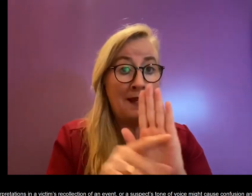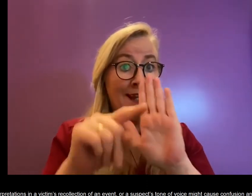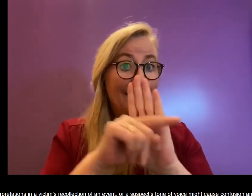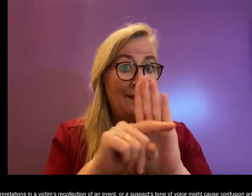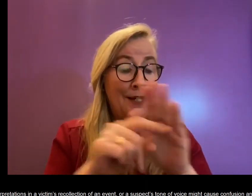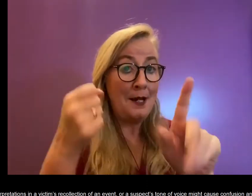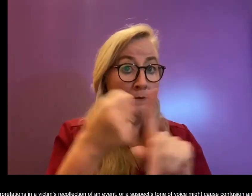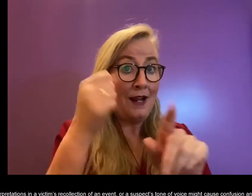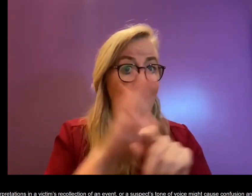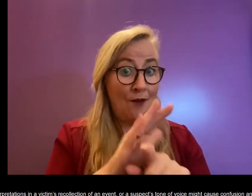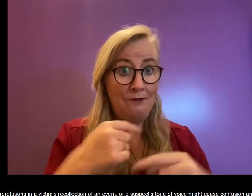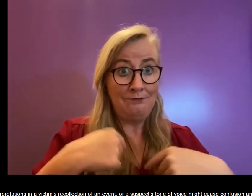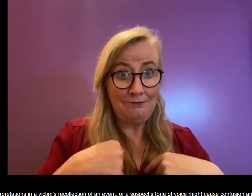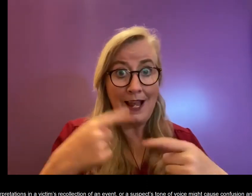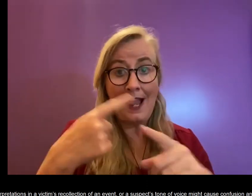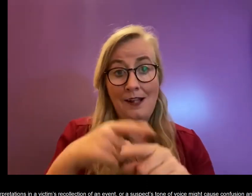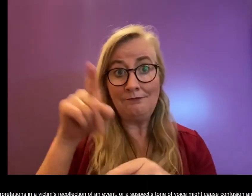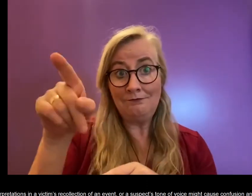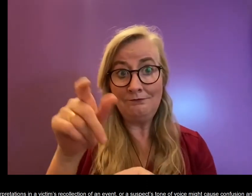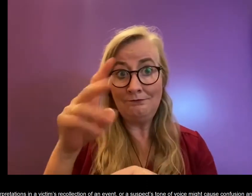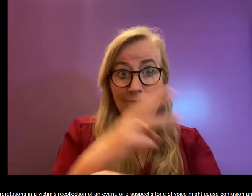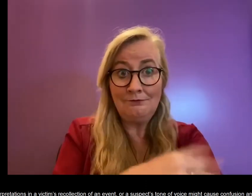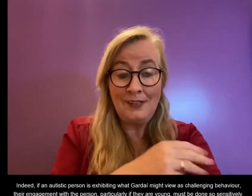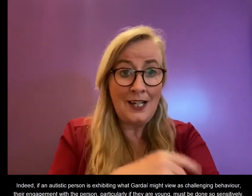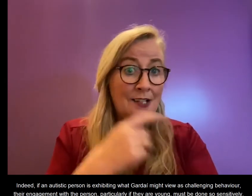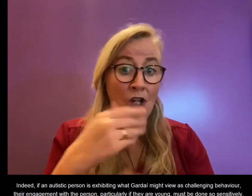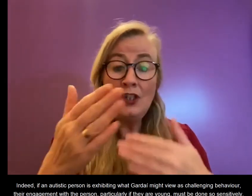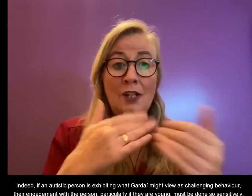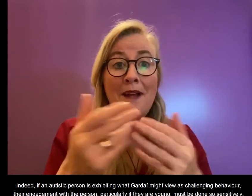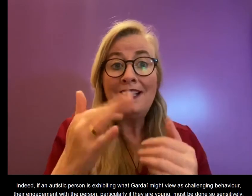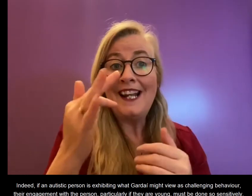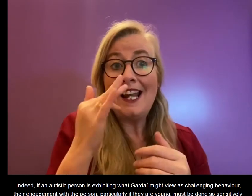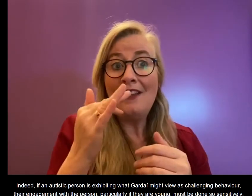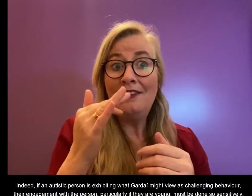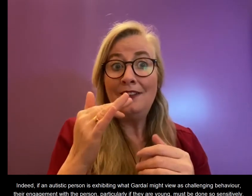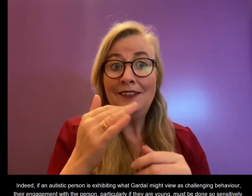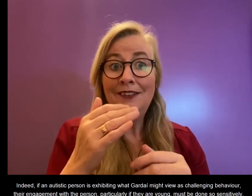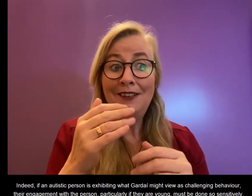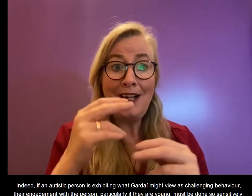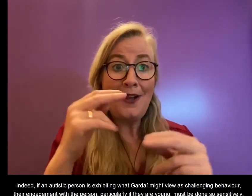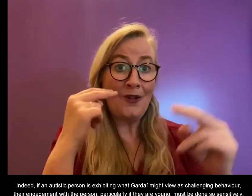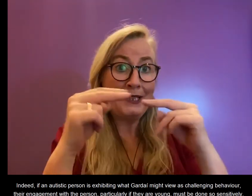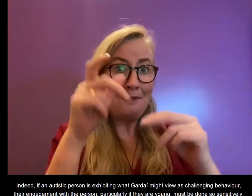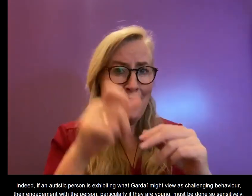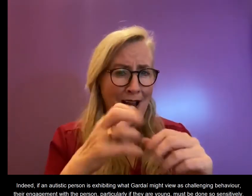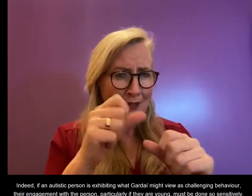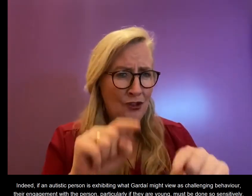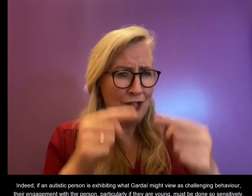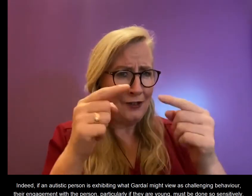has profoundly negative consequences for either parties involved. Indeed, even if an autistic person is exhibiting what Gardaí might view as criminal